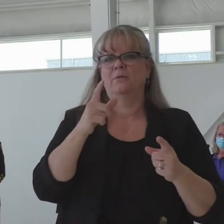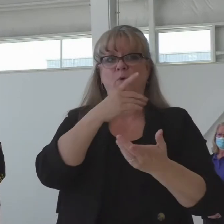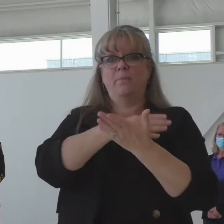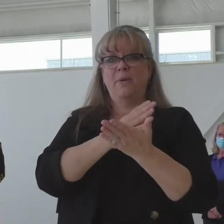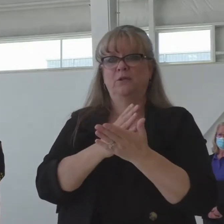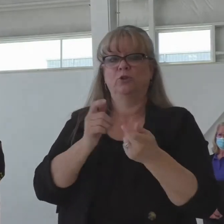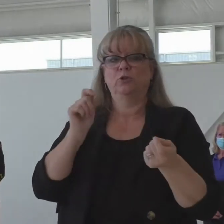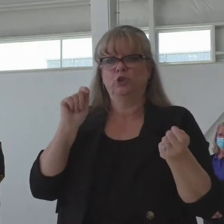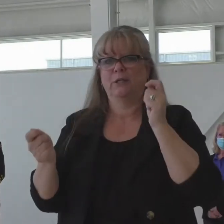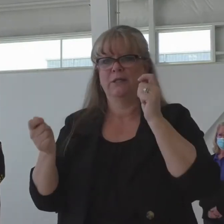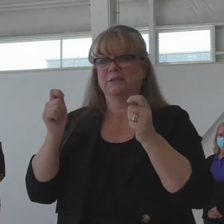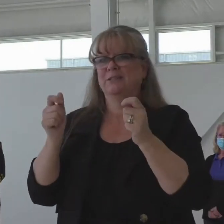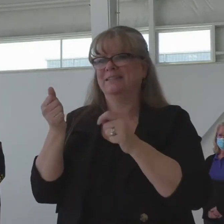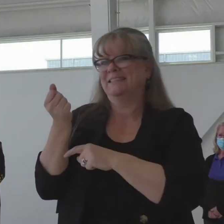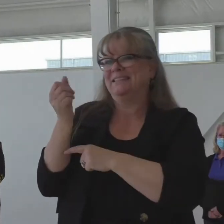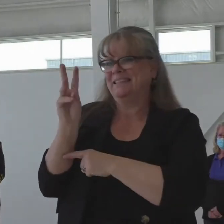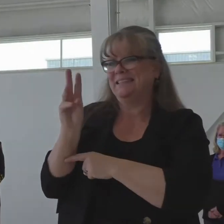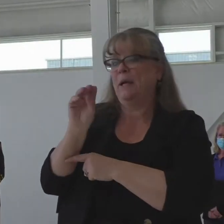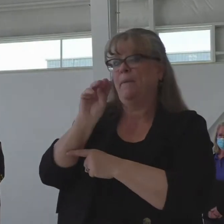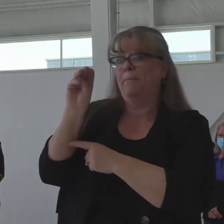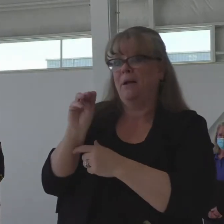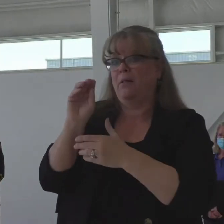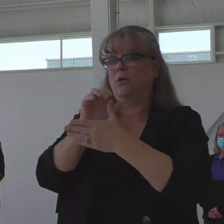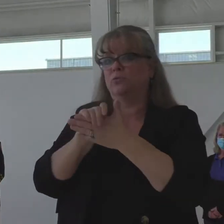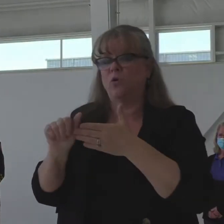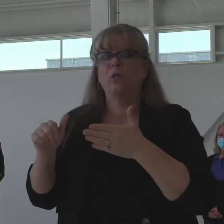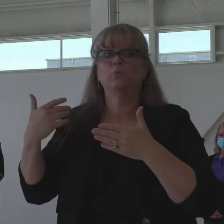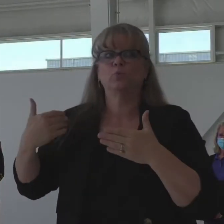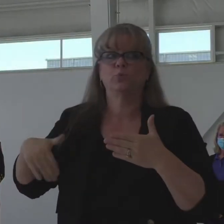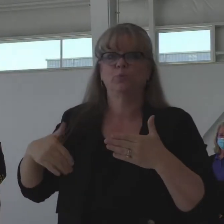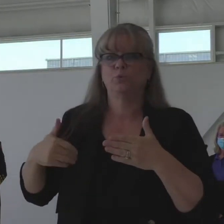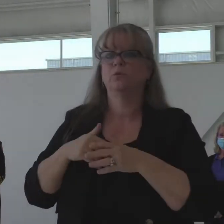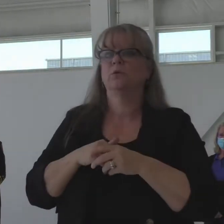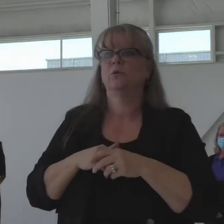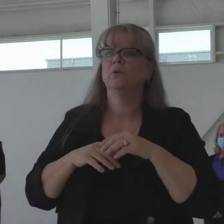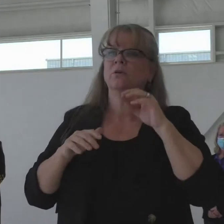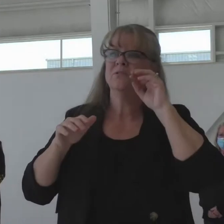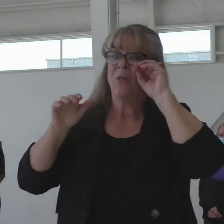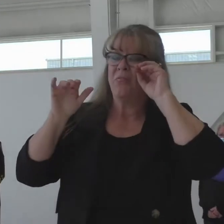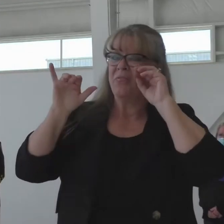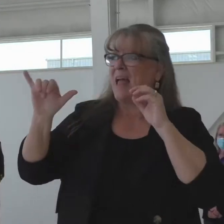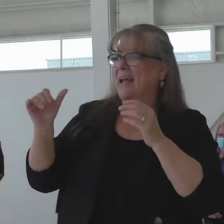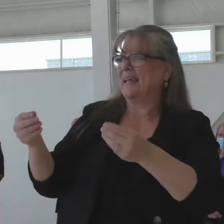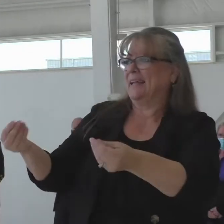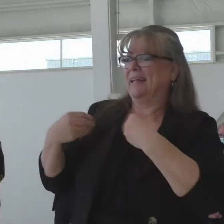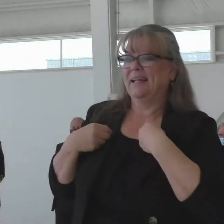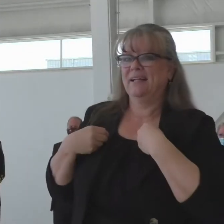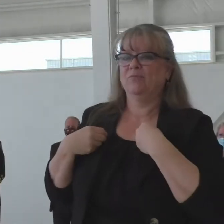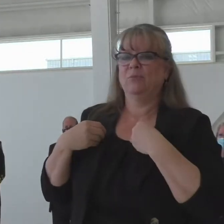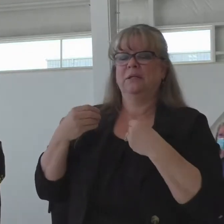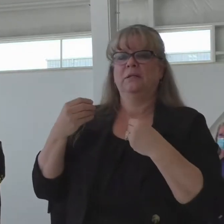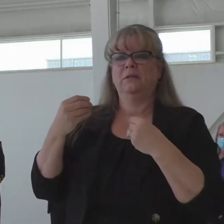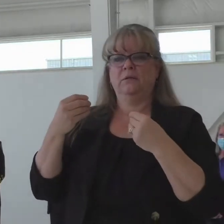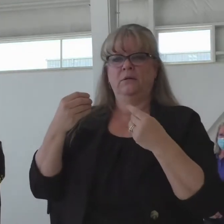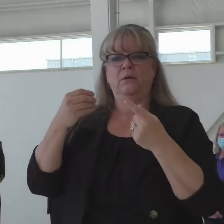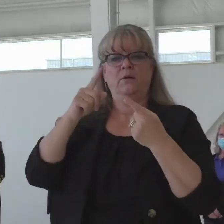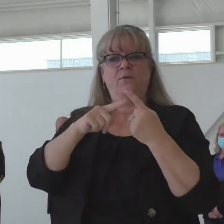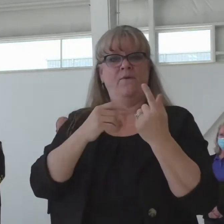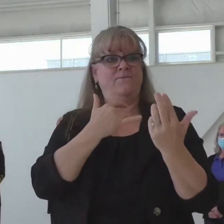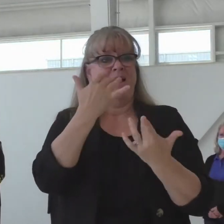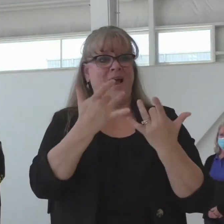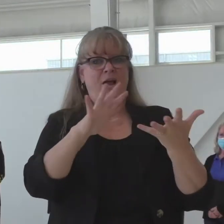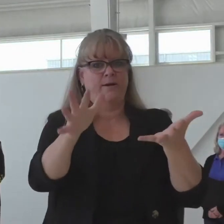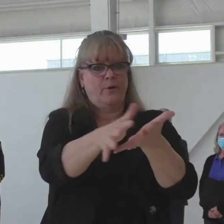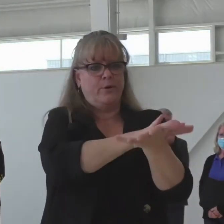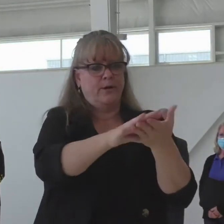annually contributed to our ability to fight fires early on. Now, I know, again, that sounds like it's a lot of